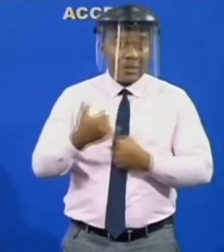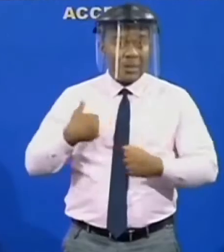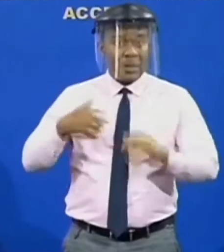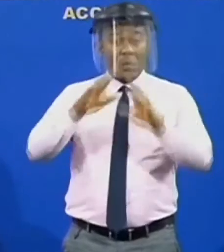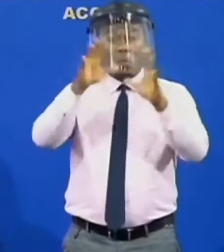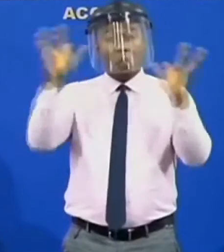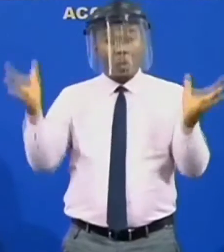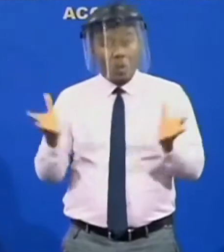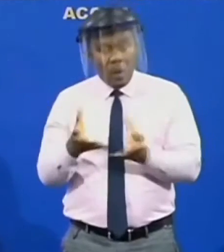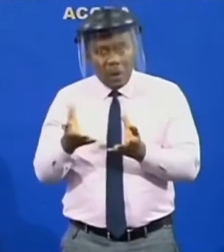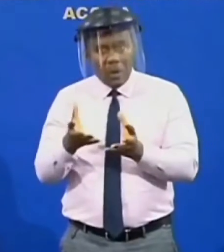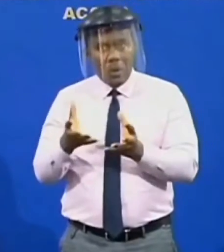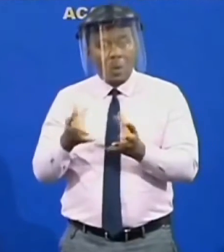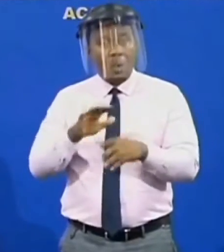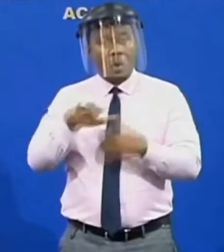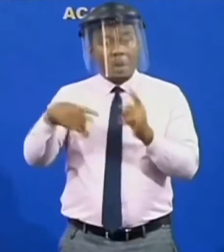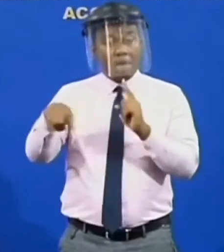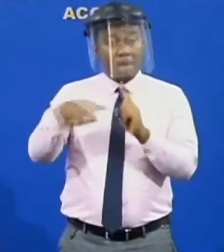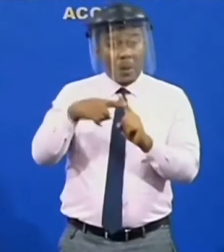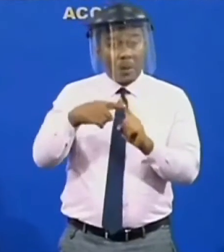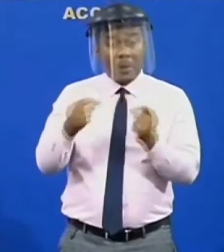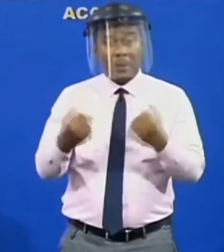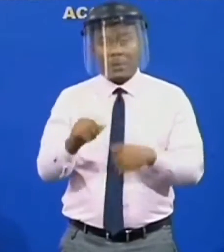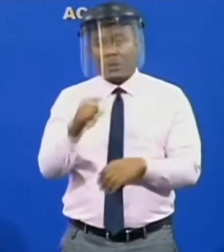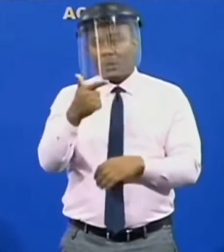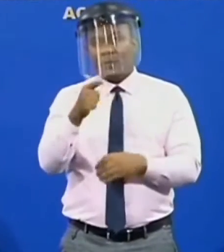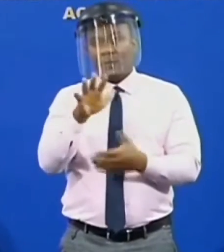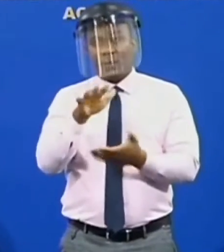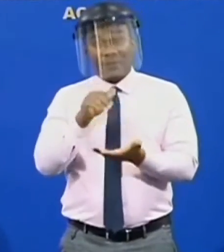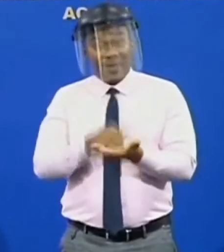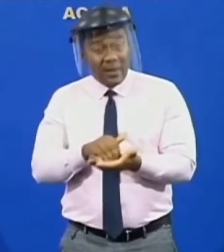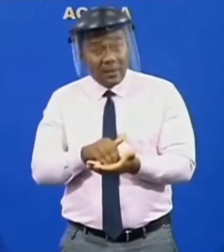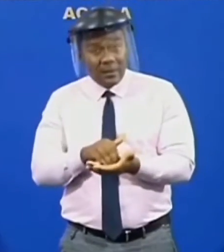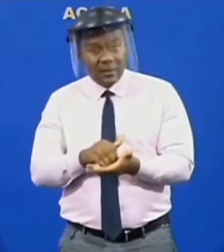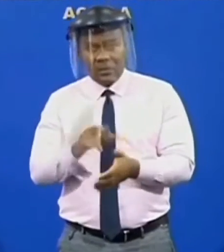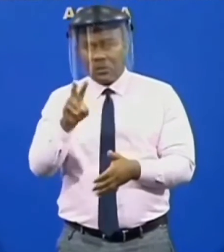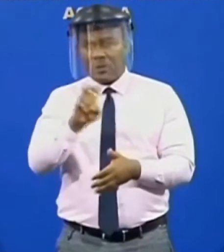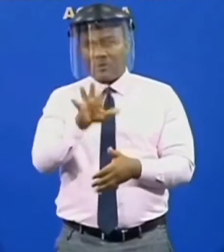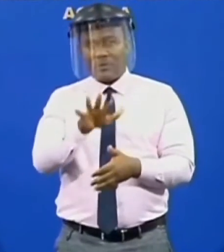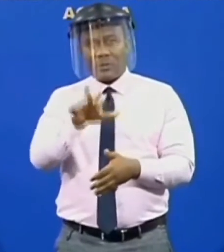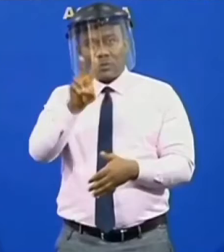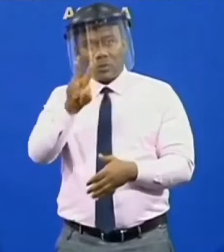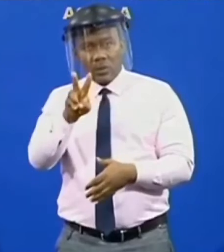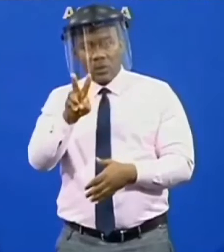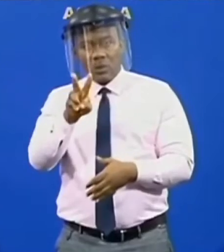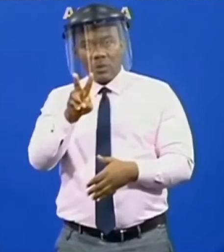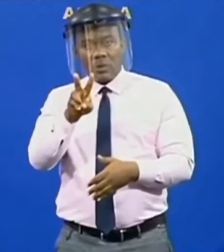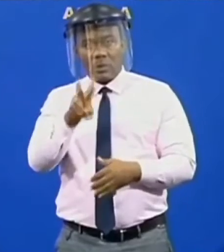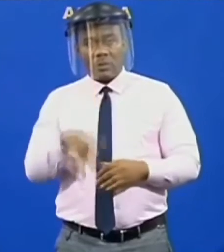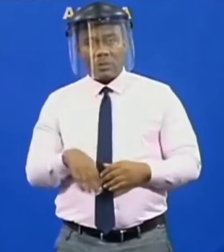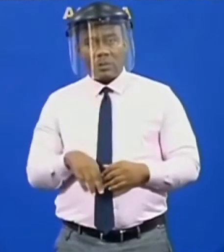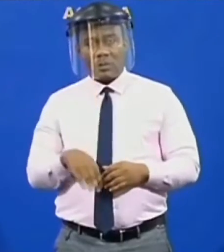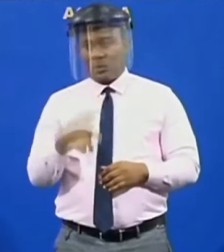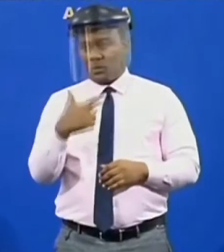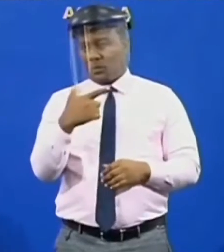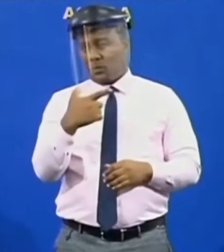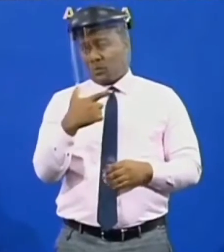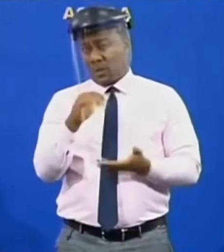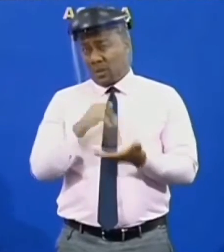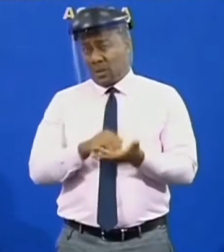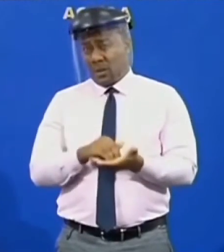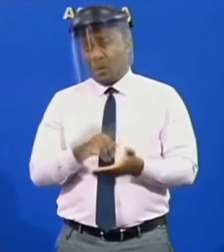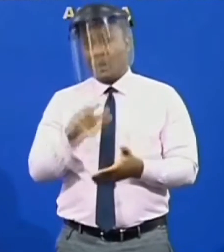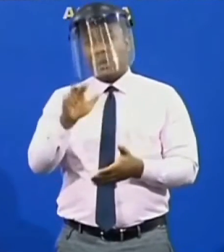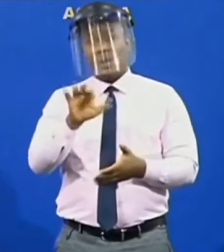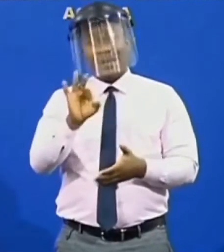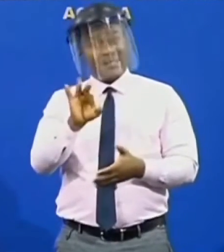that confirmed cases, 25,252. 21,397 have recovered